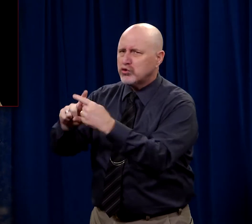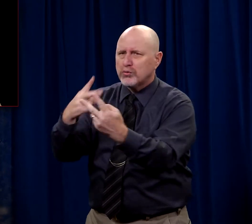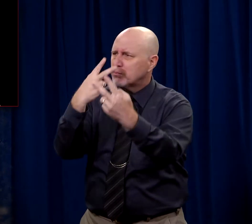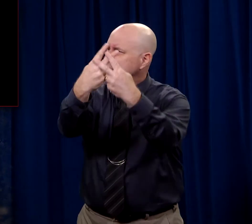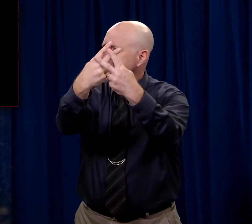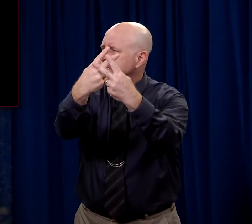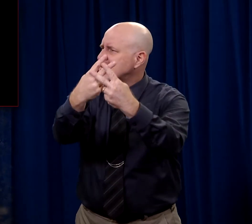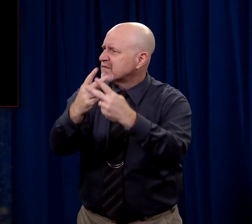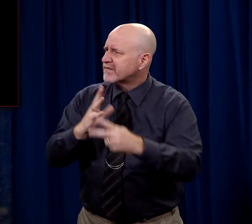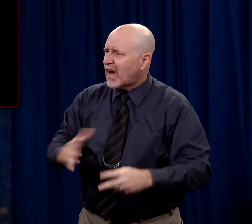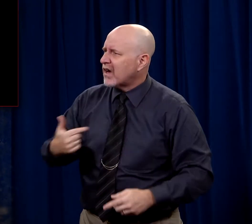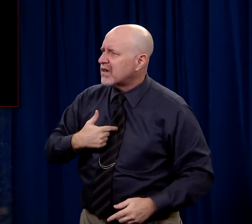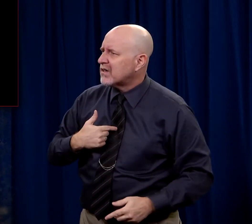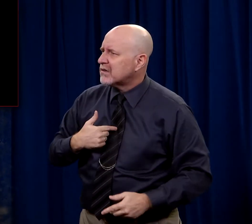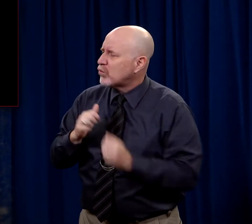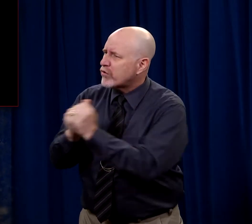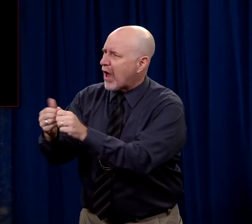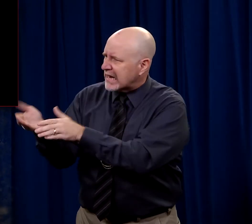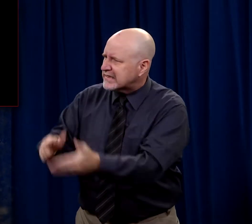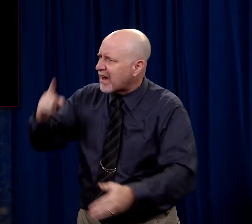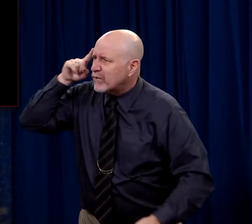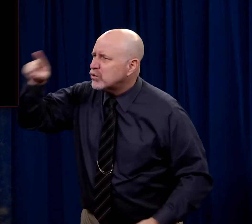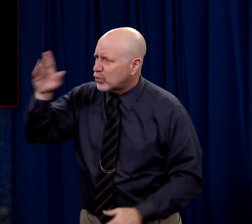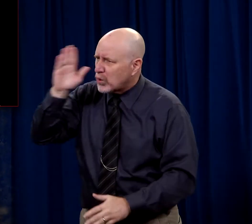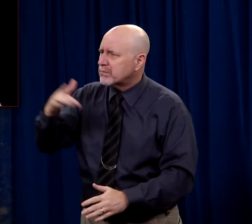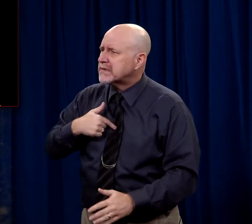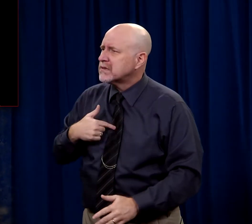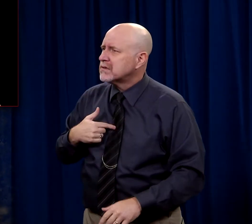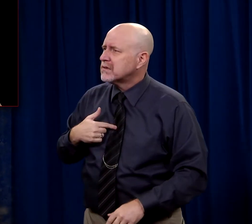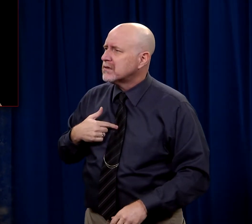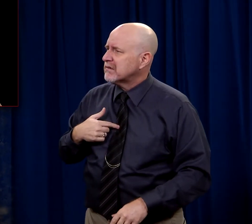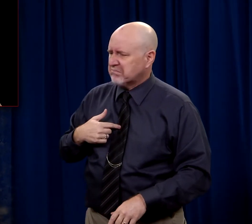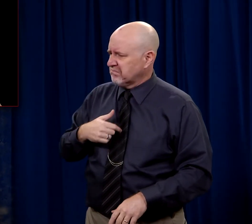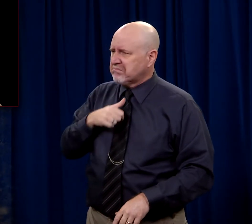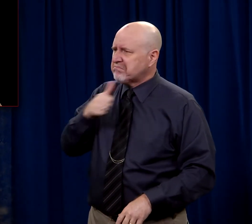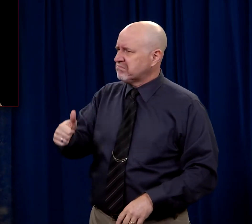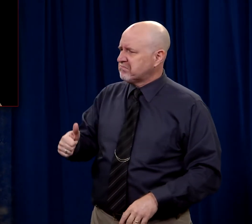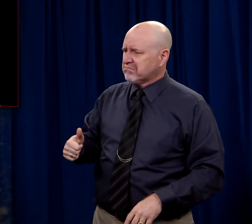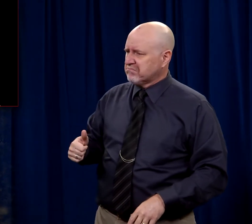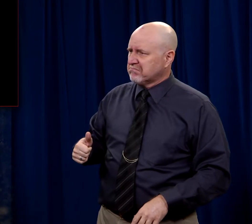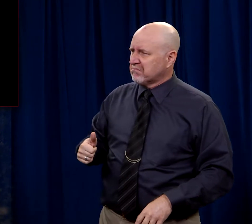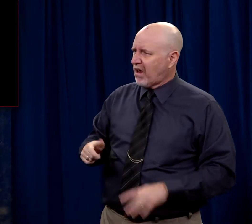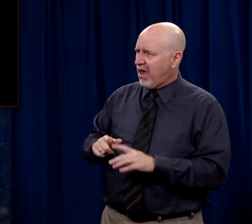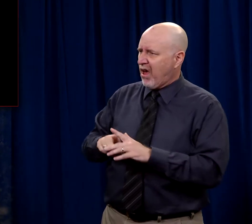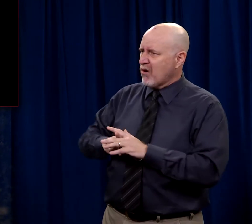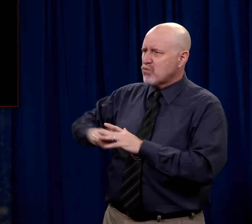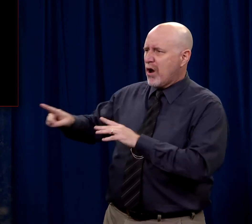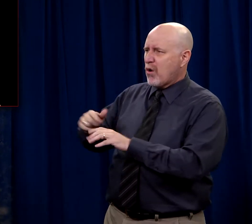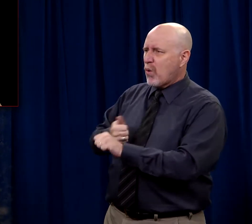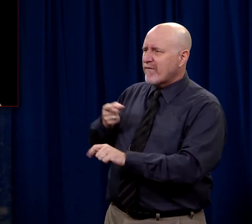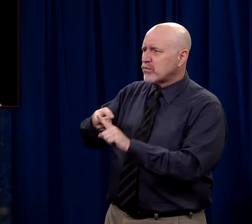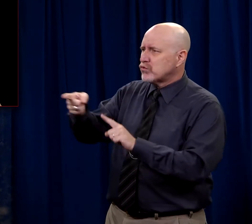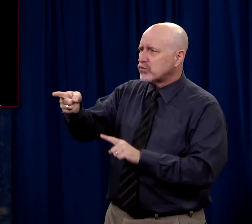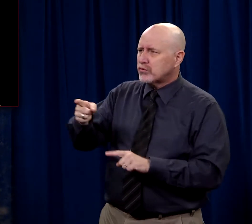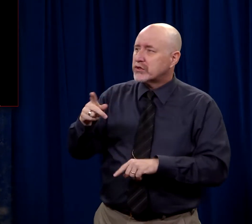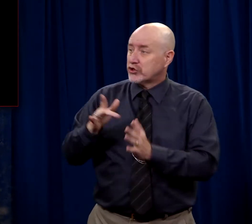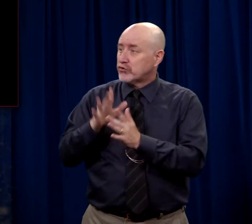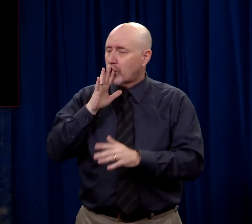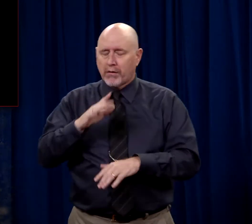go with you to prison and I would die for you. I'm not going to run from you. And Jesus said,